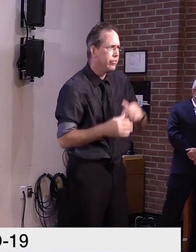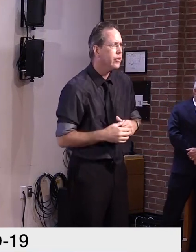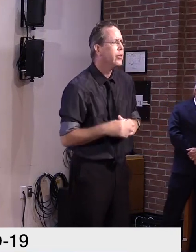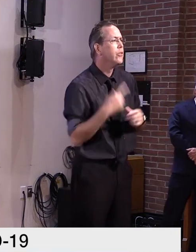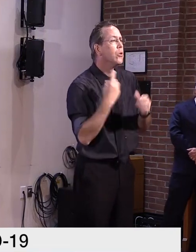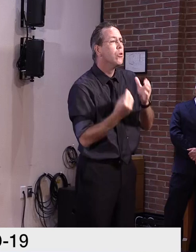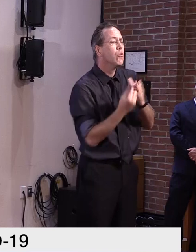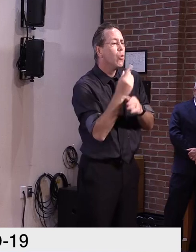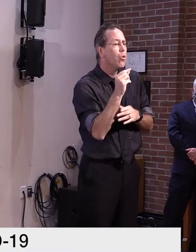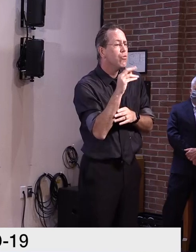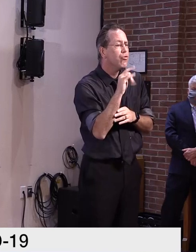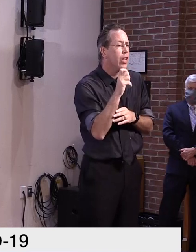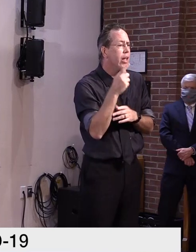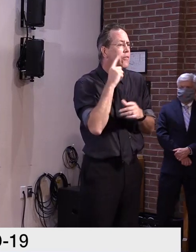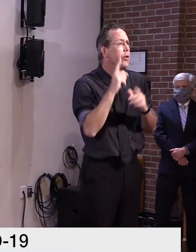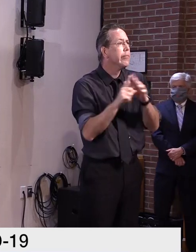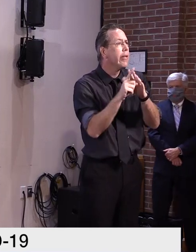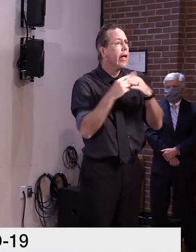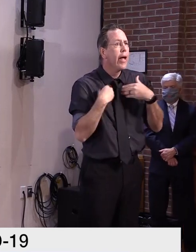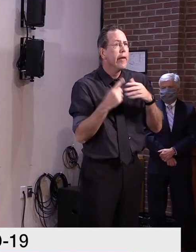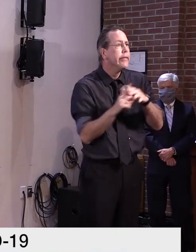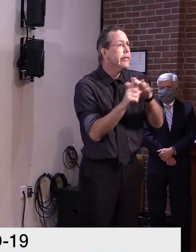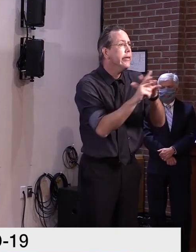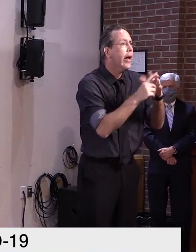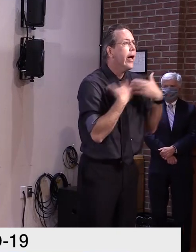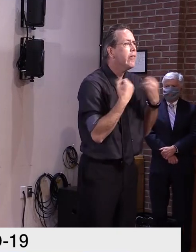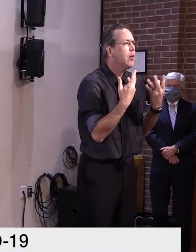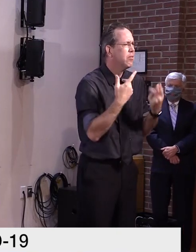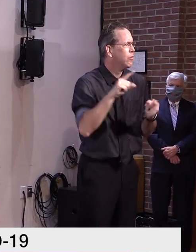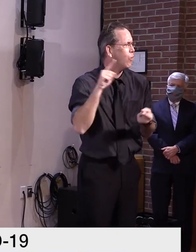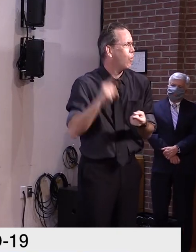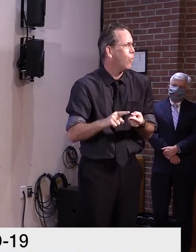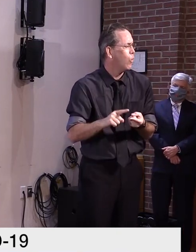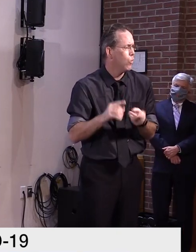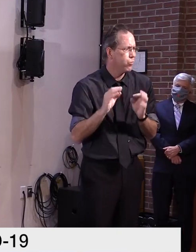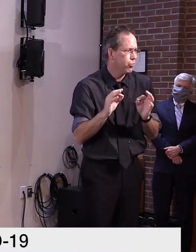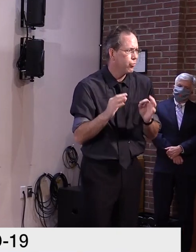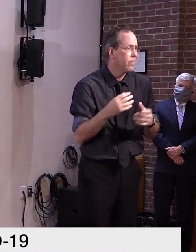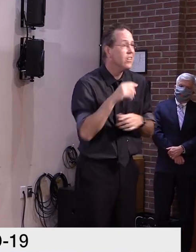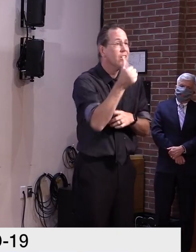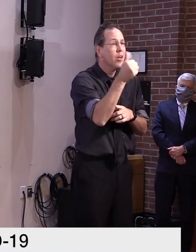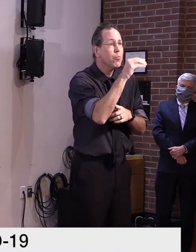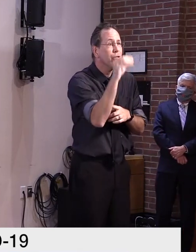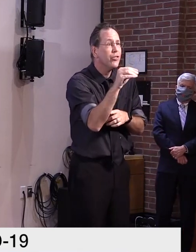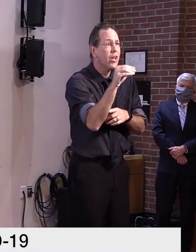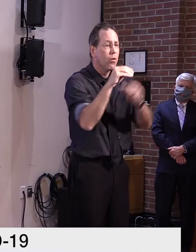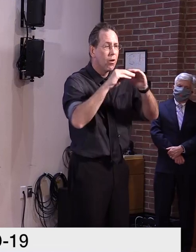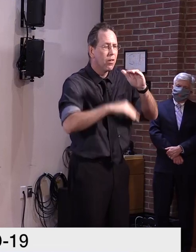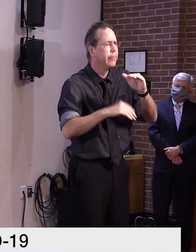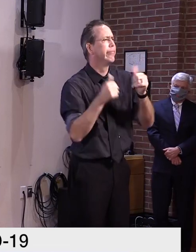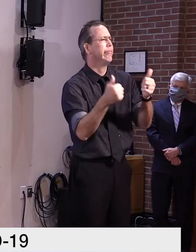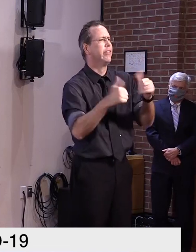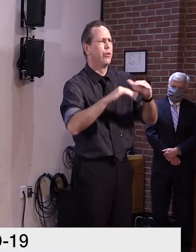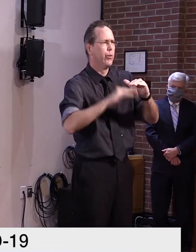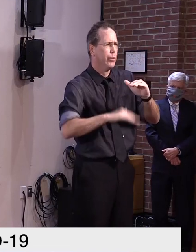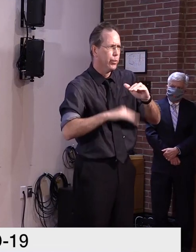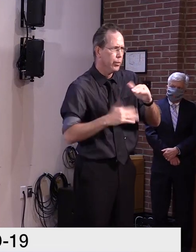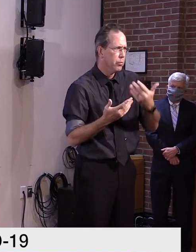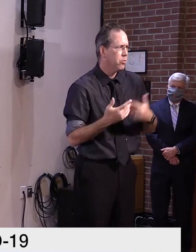low sustained growth for the last three or four months and nothing that gives us any pause for concern there.